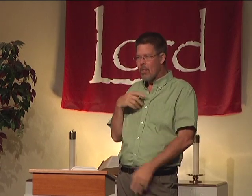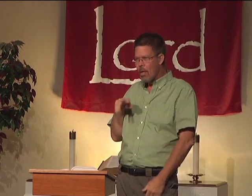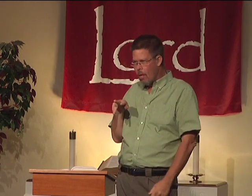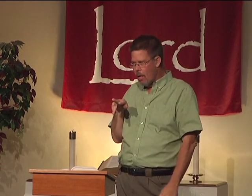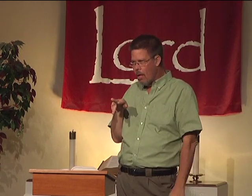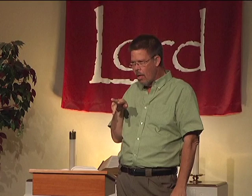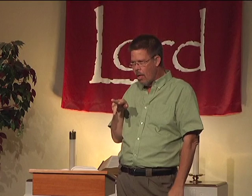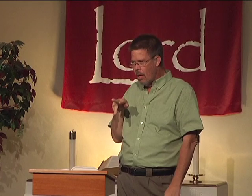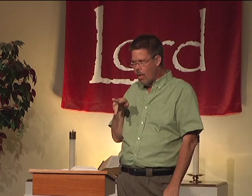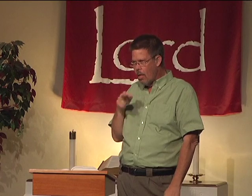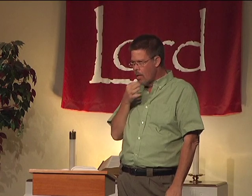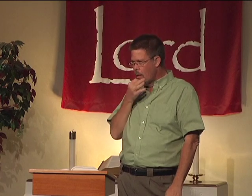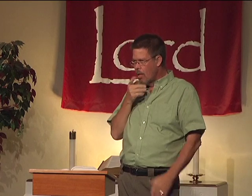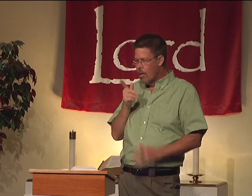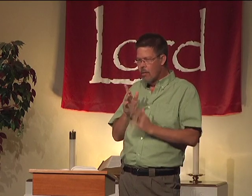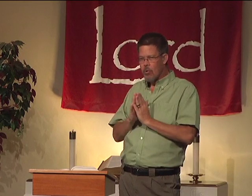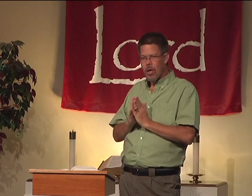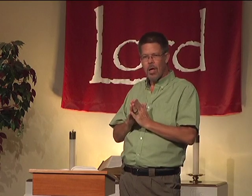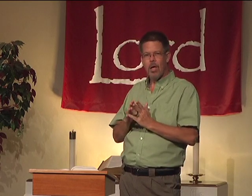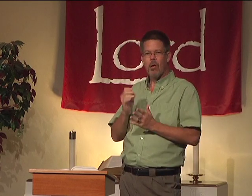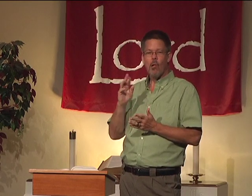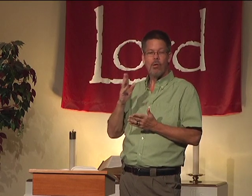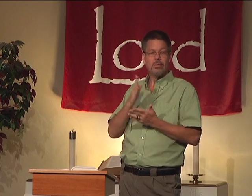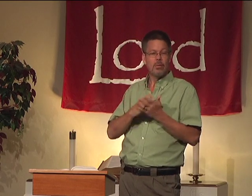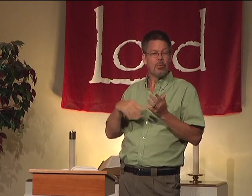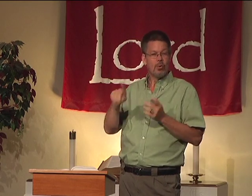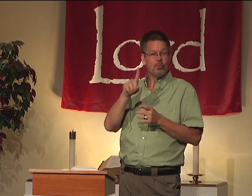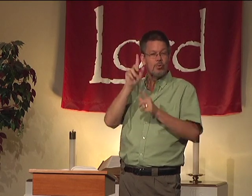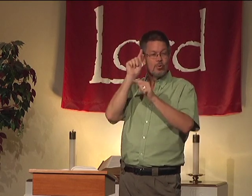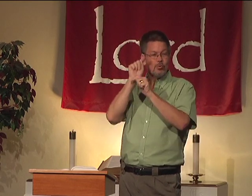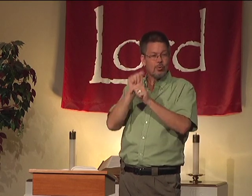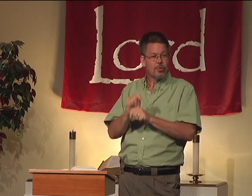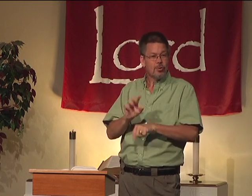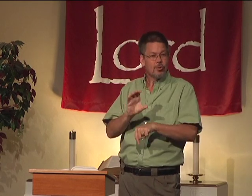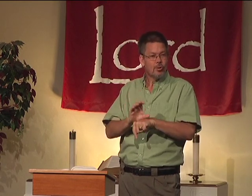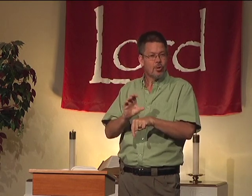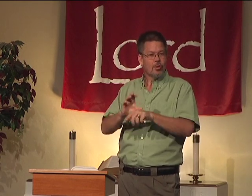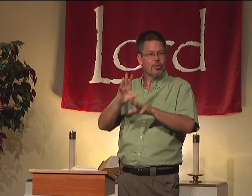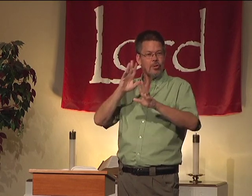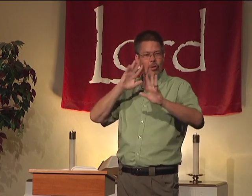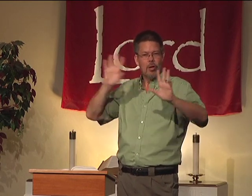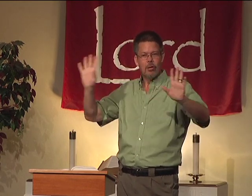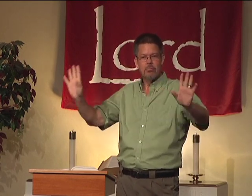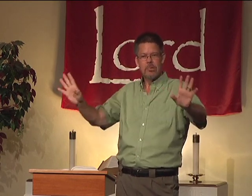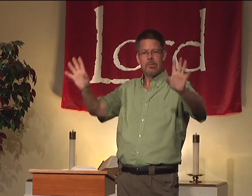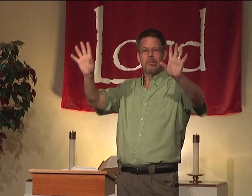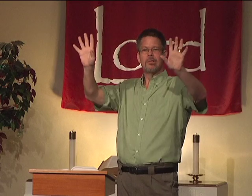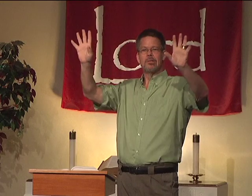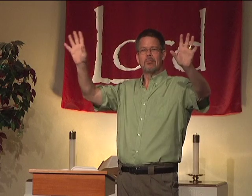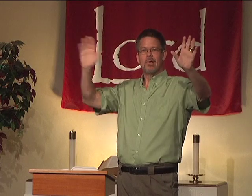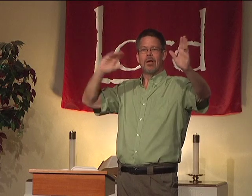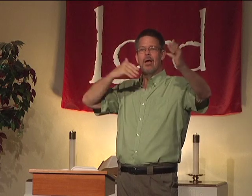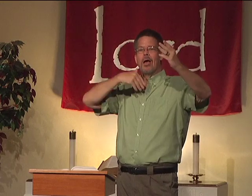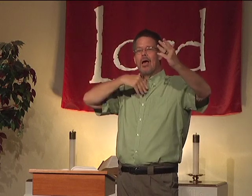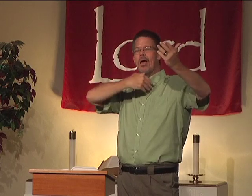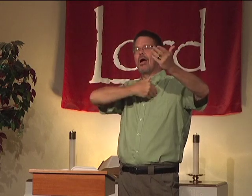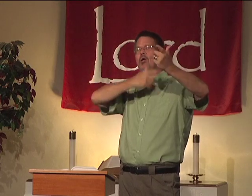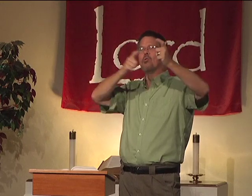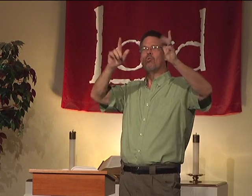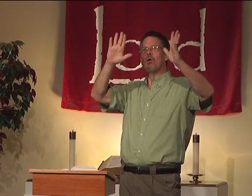because some people, I just look at them and go, oh, my gosh, they're so amazing at prayer. You know, in traditional churches, how elaborate